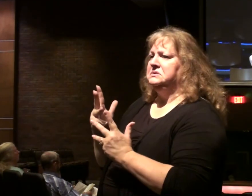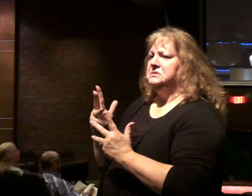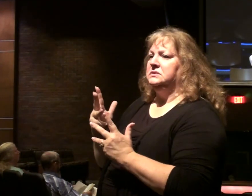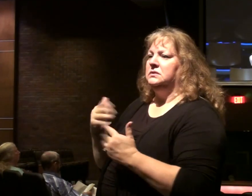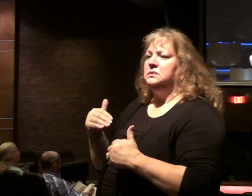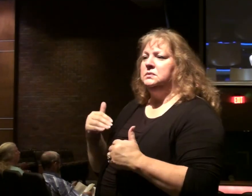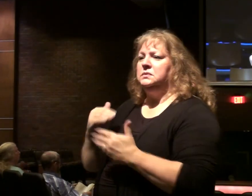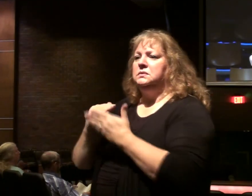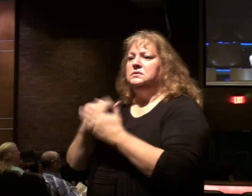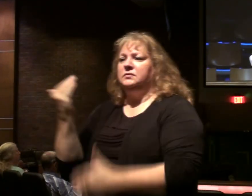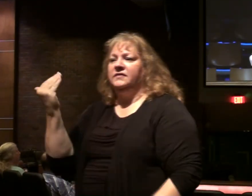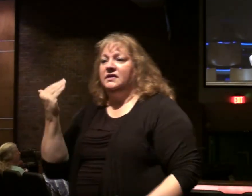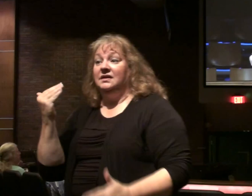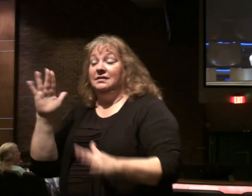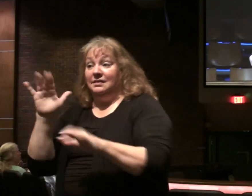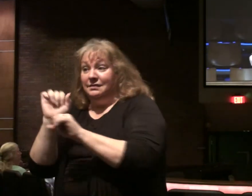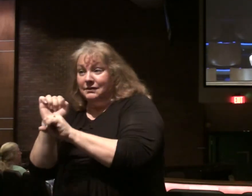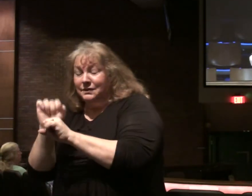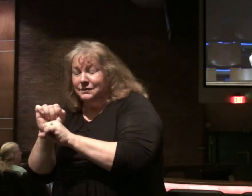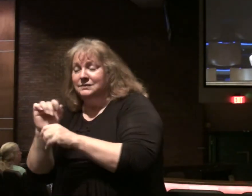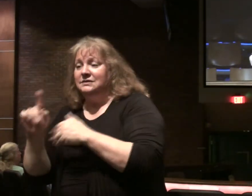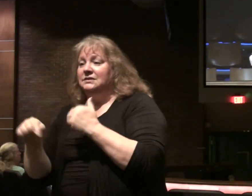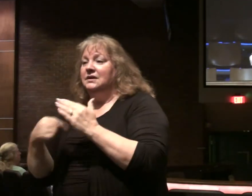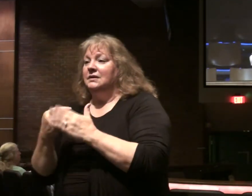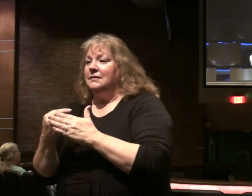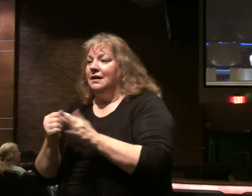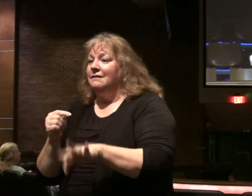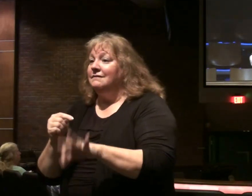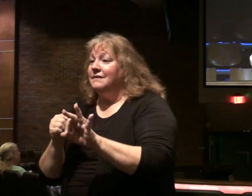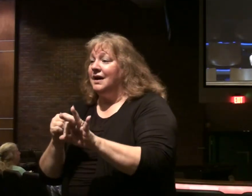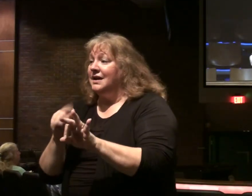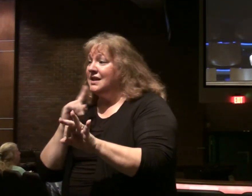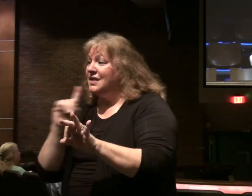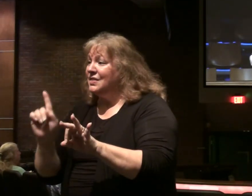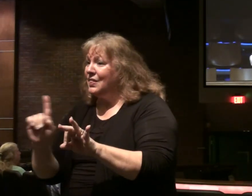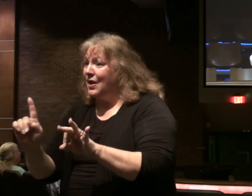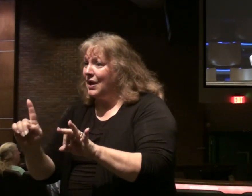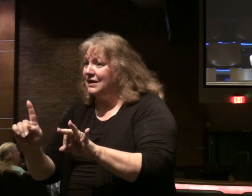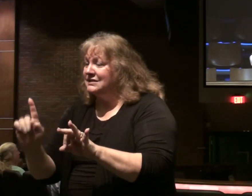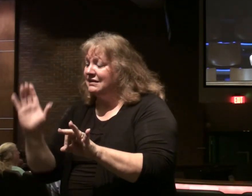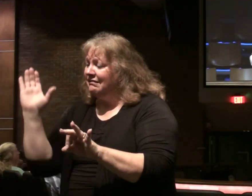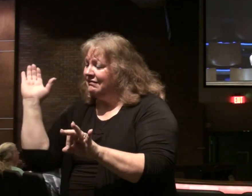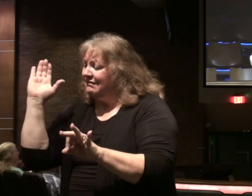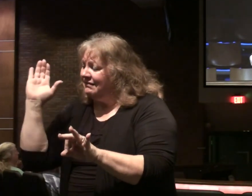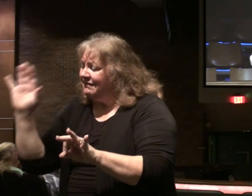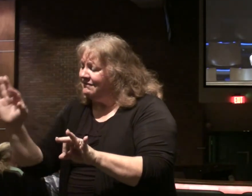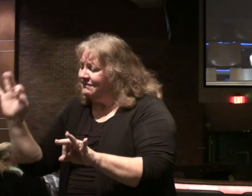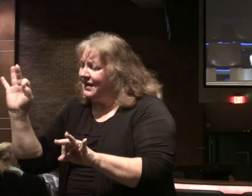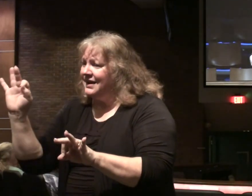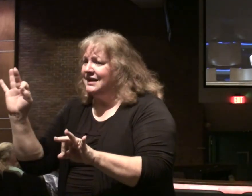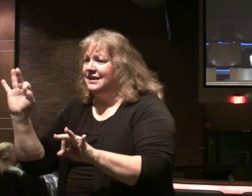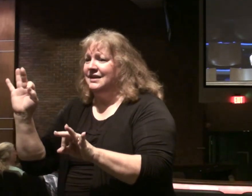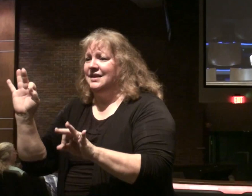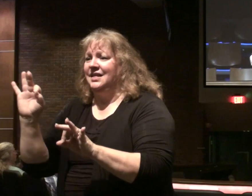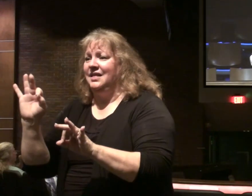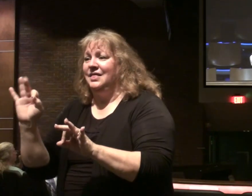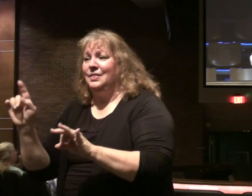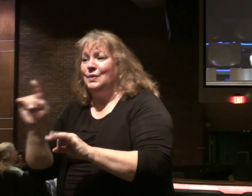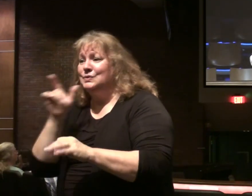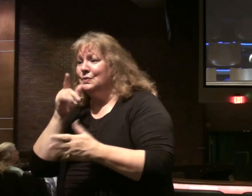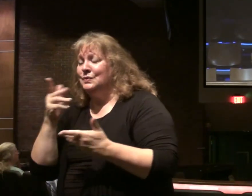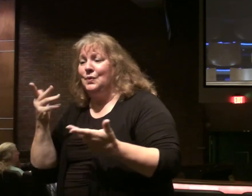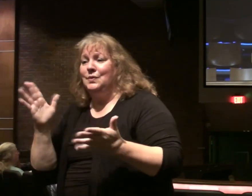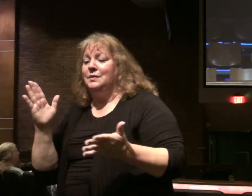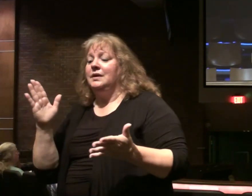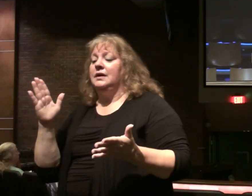parables in chapter 15 about finding a boss, seeking and saving a boss and the joy that God has in doing that.